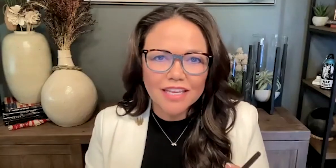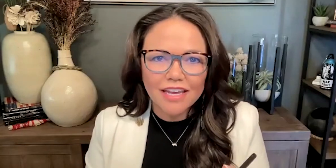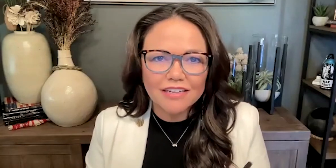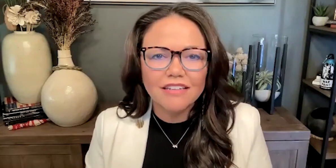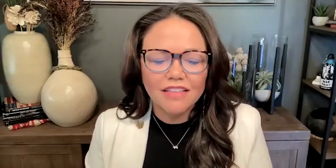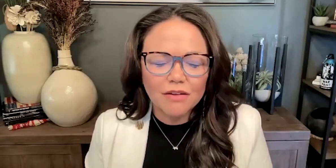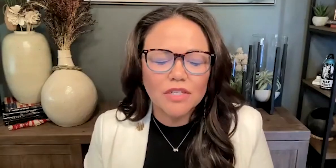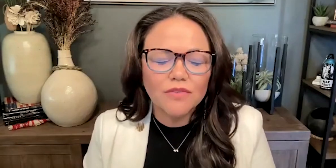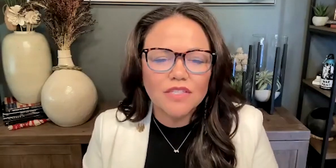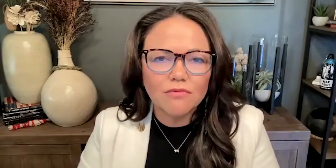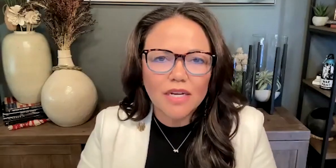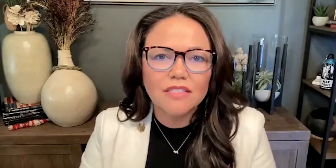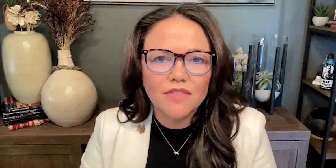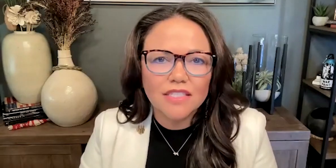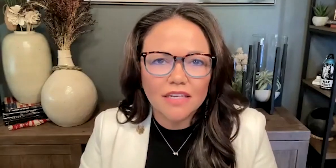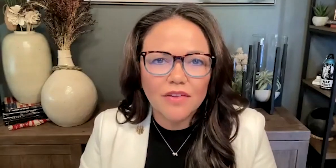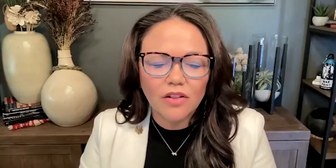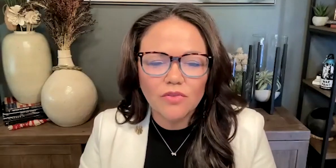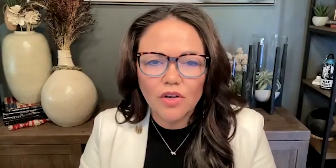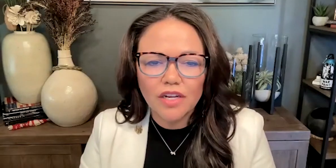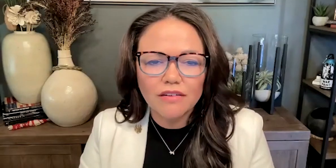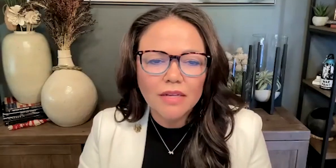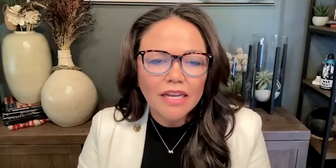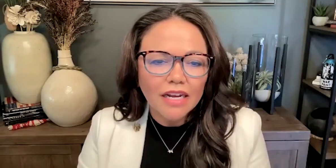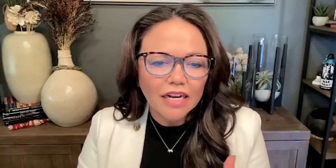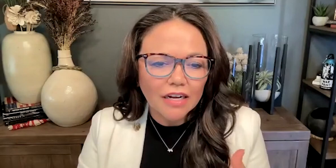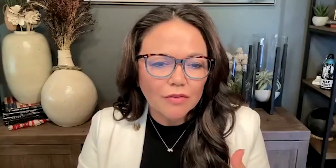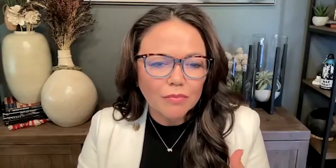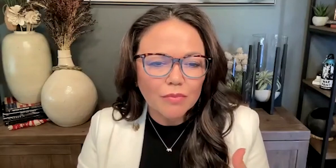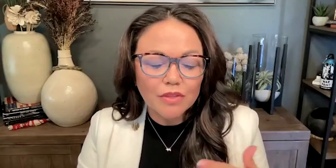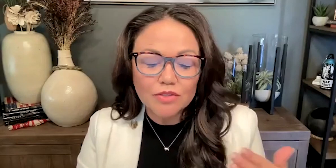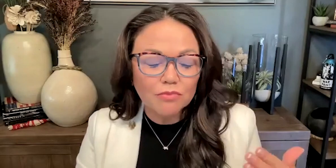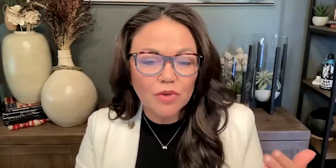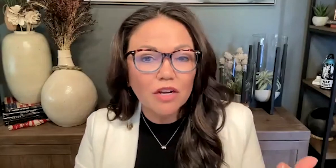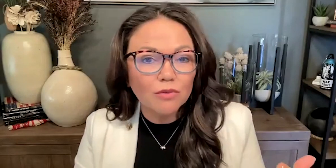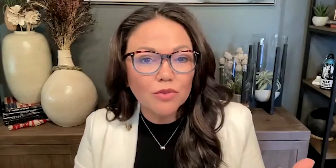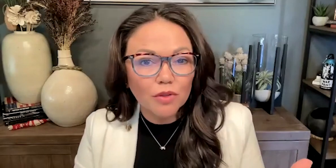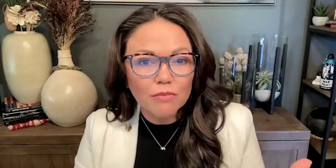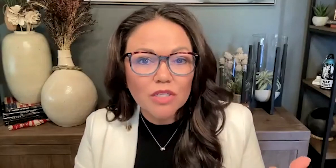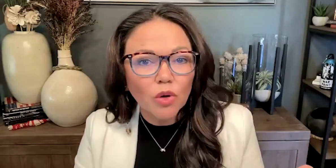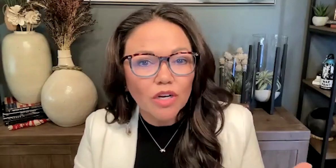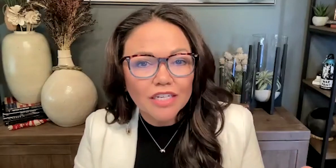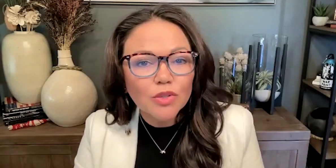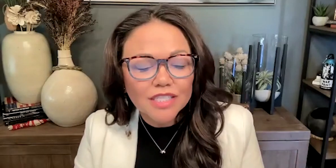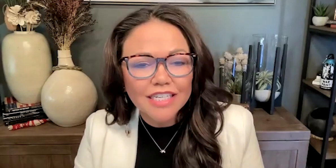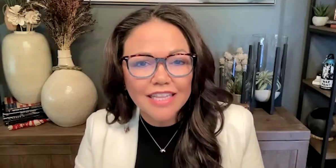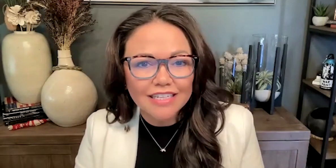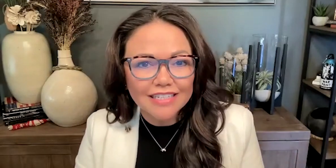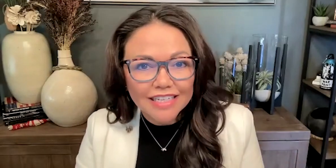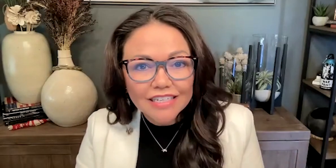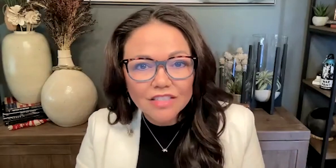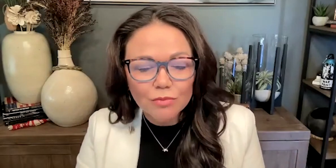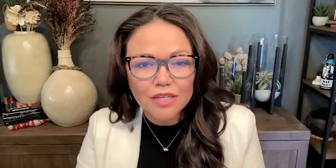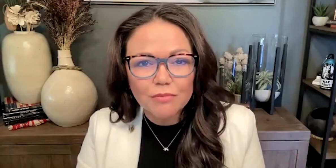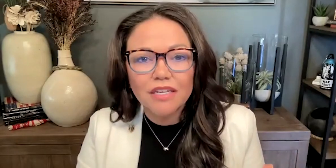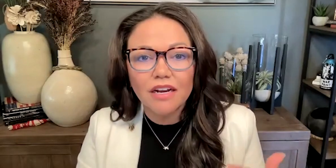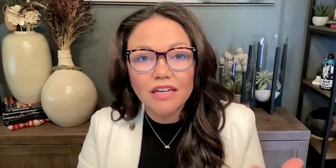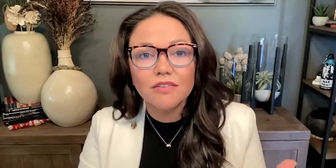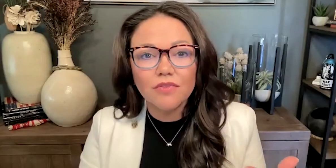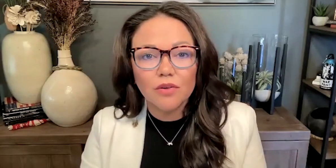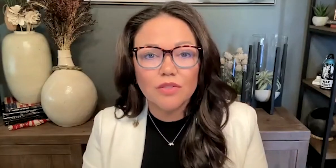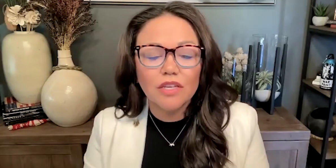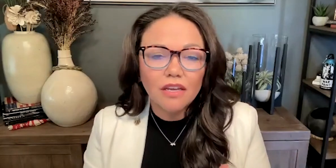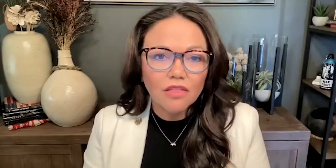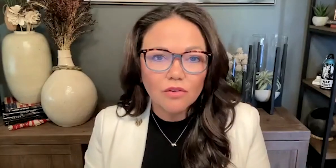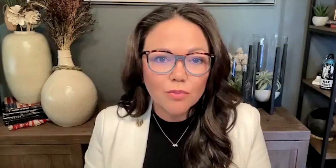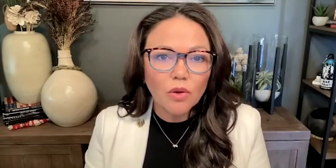up towards the end, like much of the rest of the state of California. This recall was really much more interesting than it needed to be because